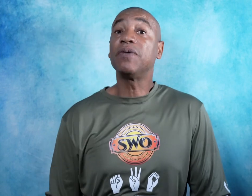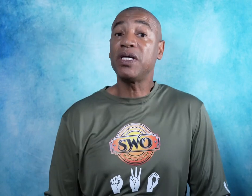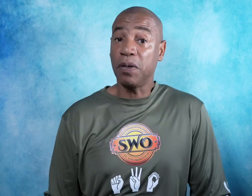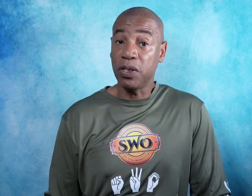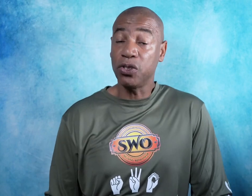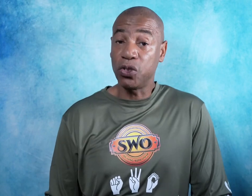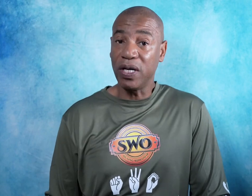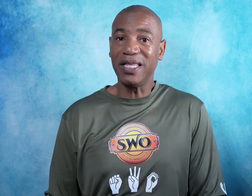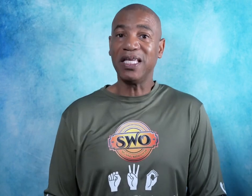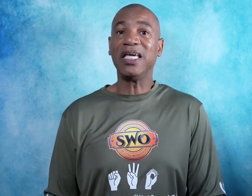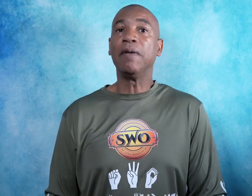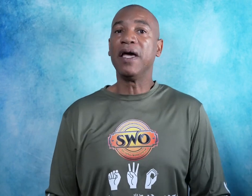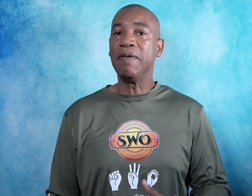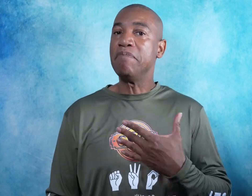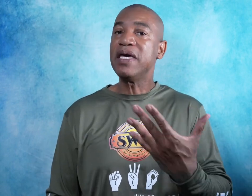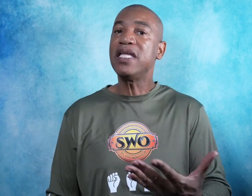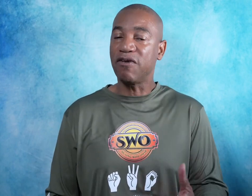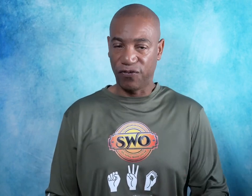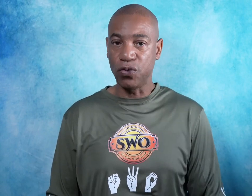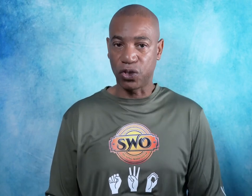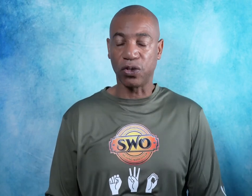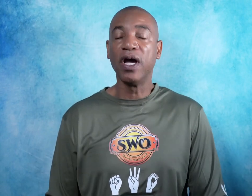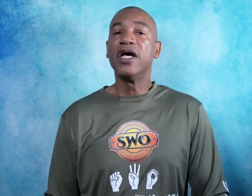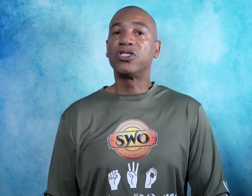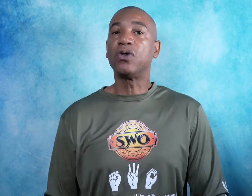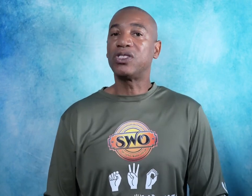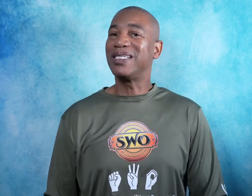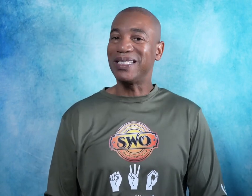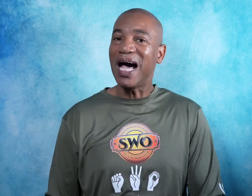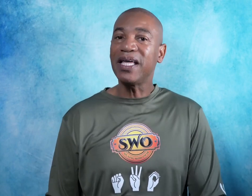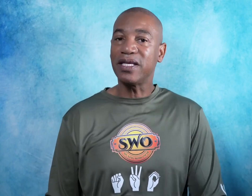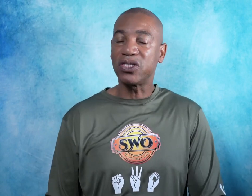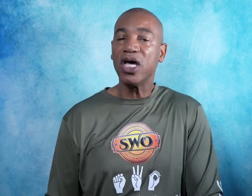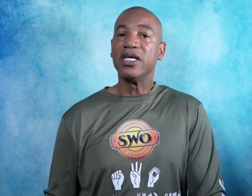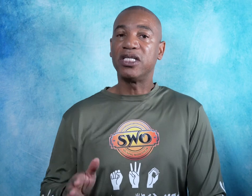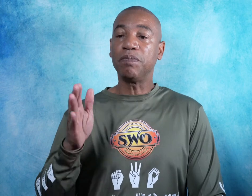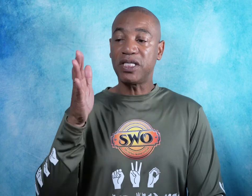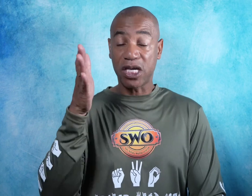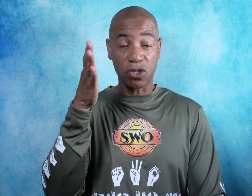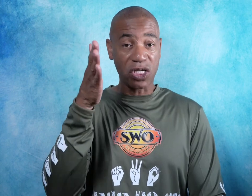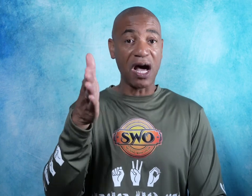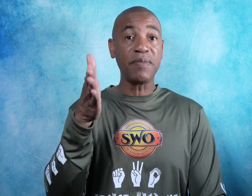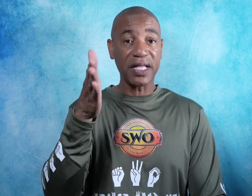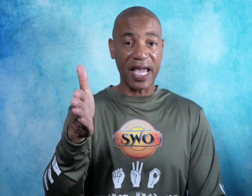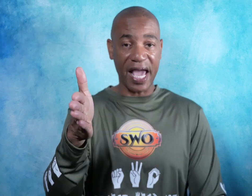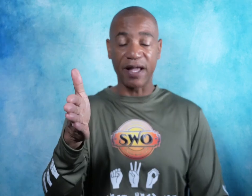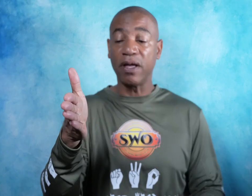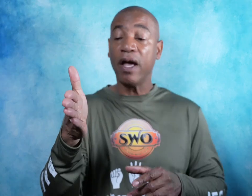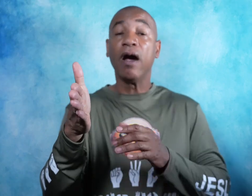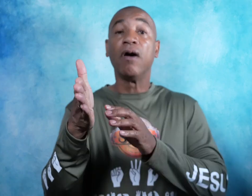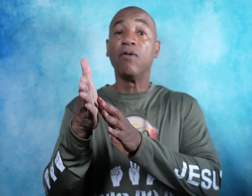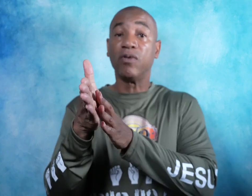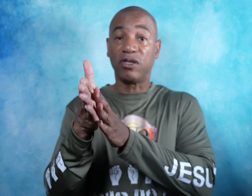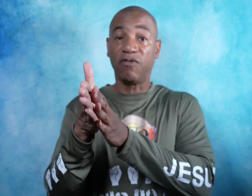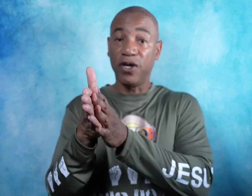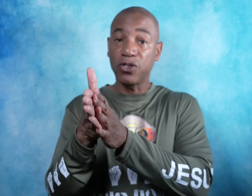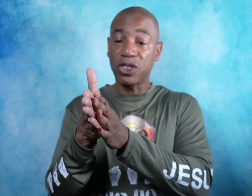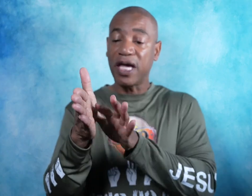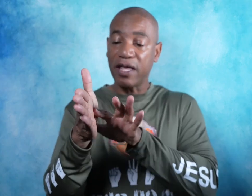something I'm going to do in the immediate future. So to sign this, simply take your dominant hand with the fingers together.